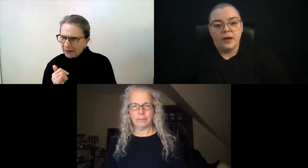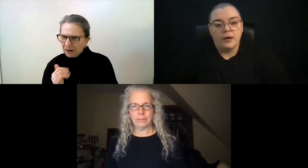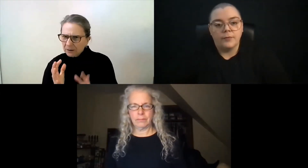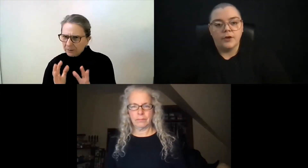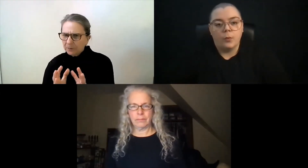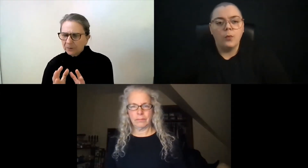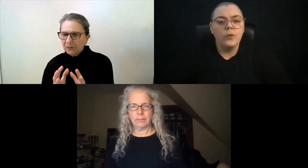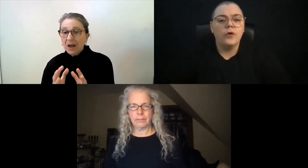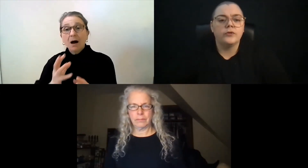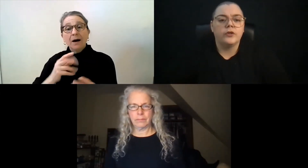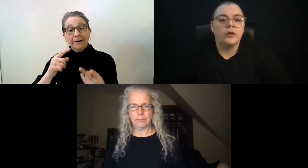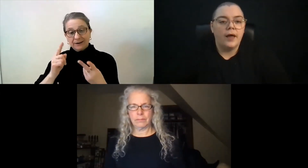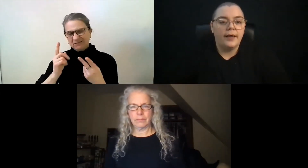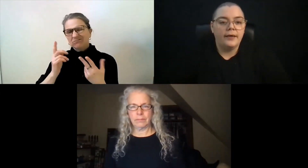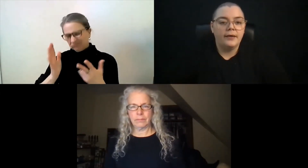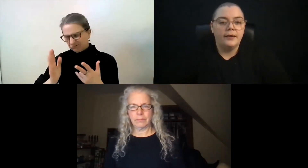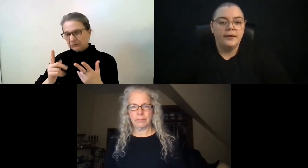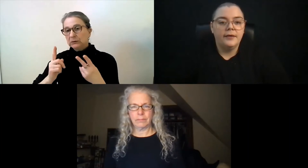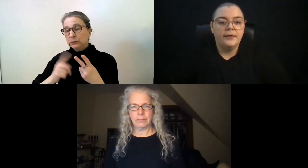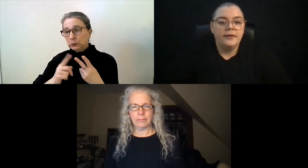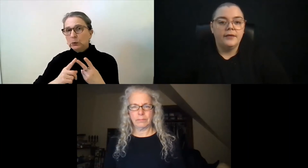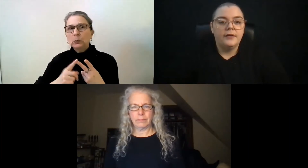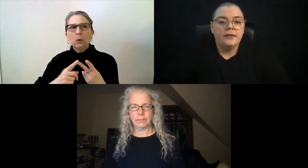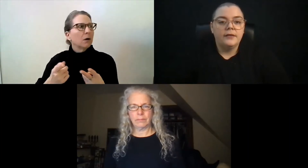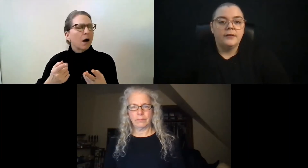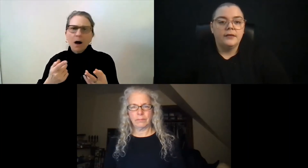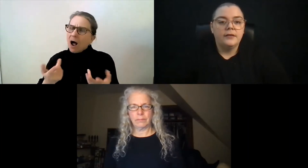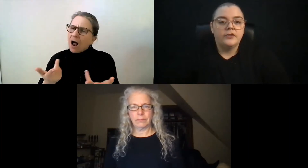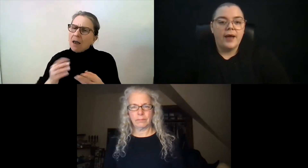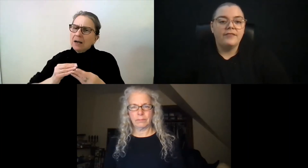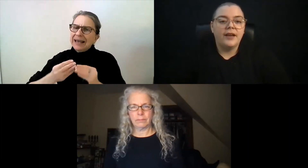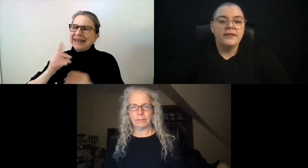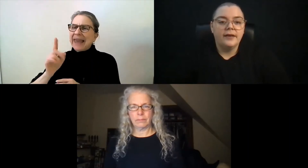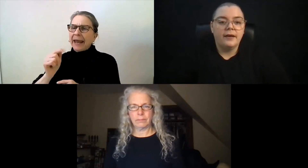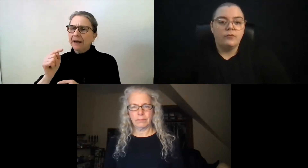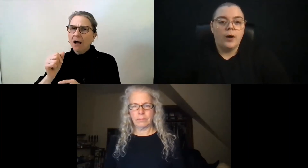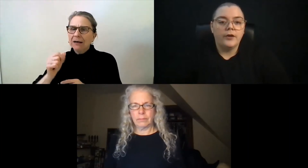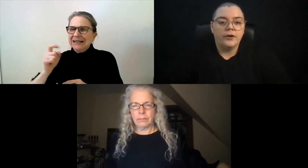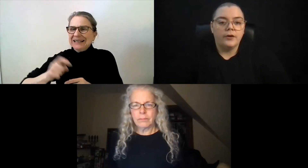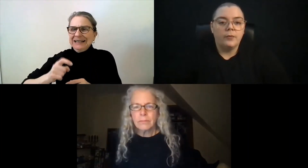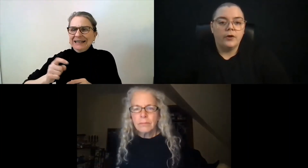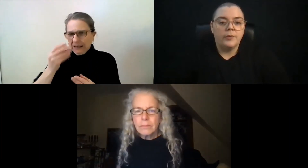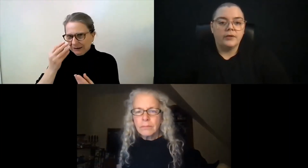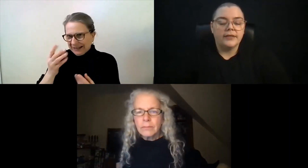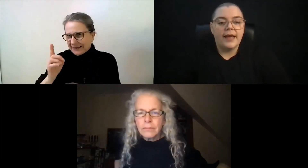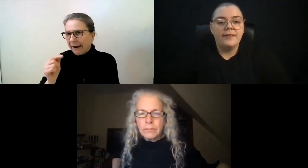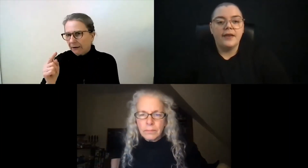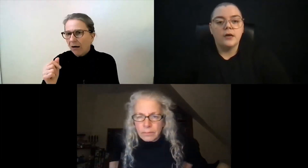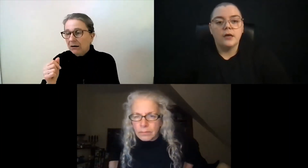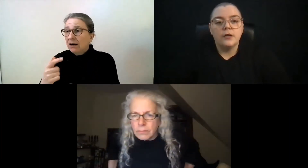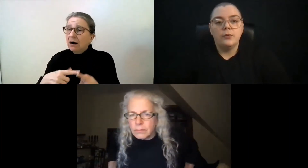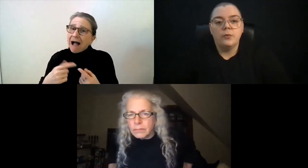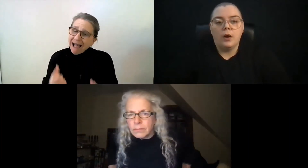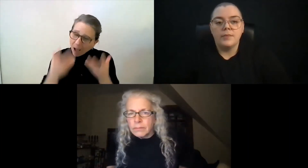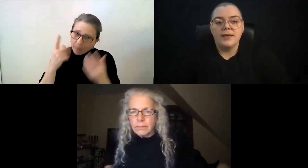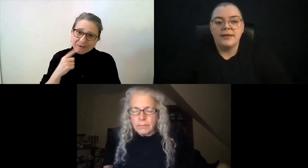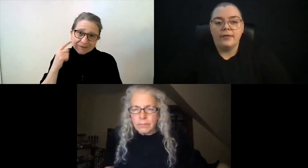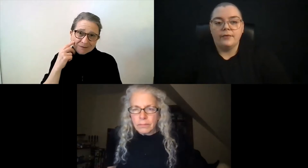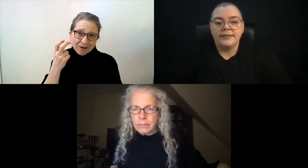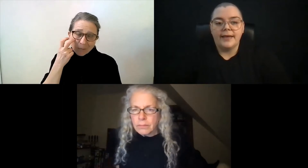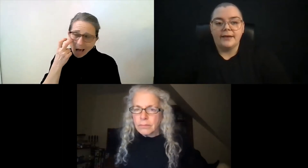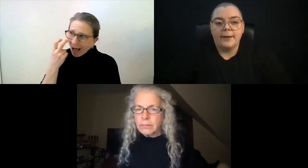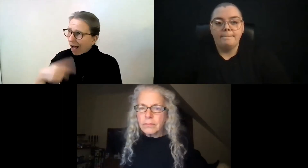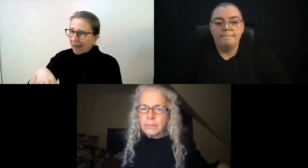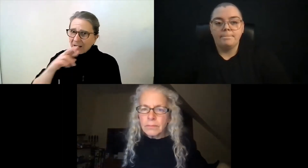You know, what would those look like? So you have an idea of what you're, what you're building. And then you would want to be